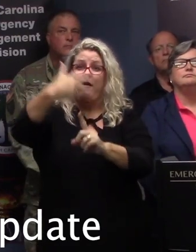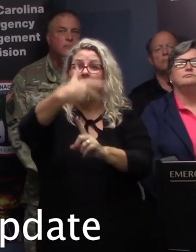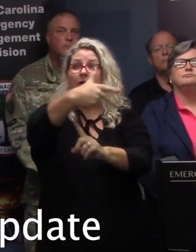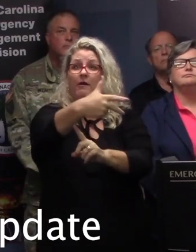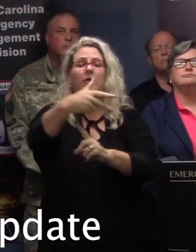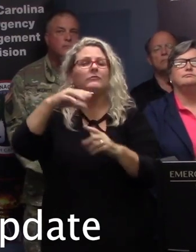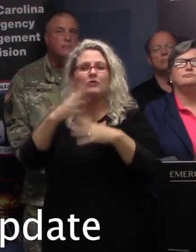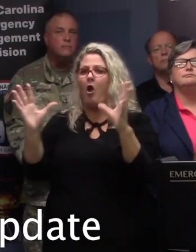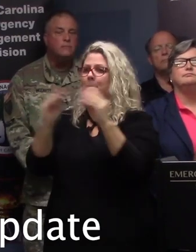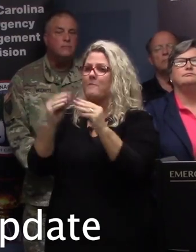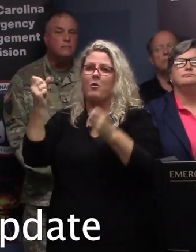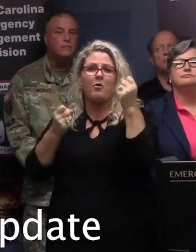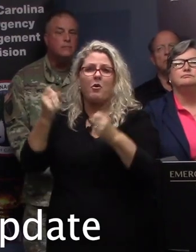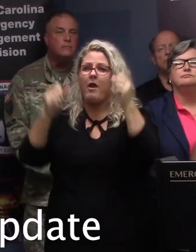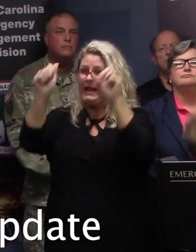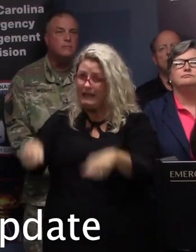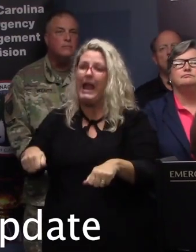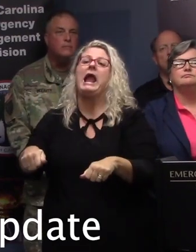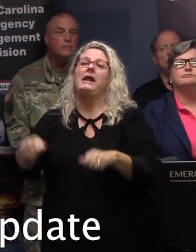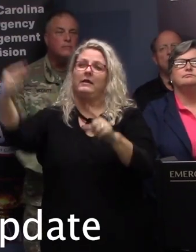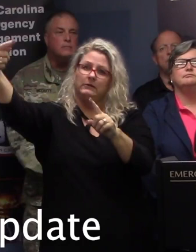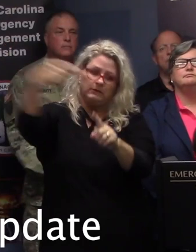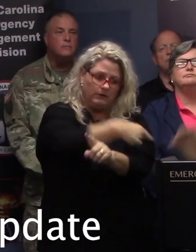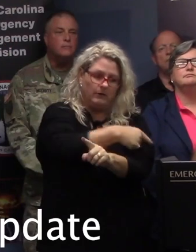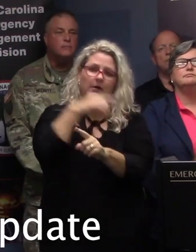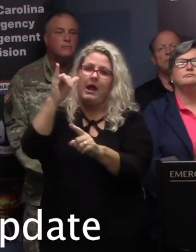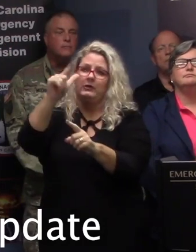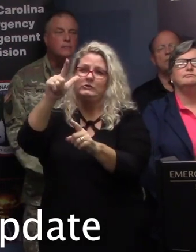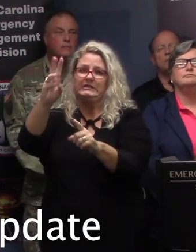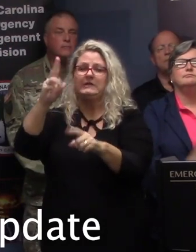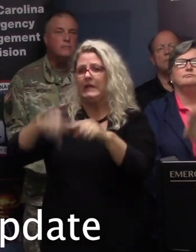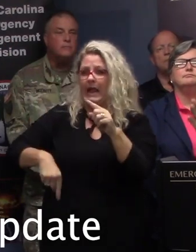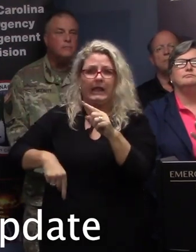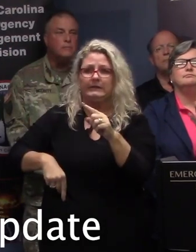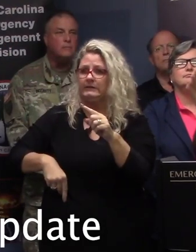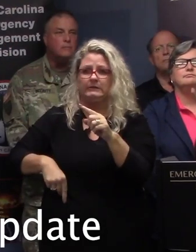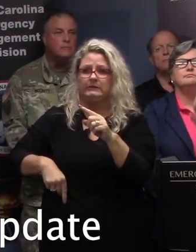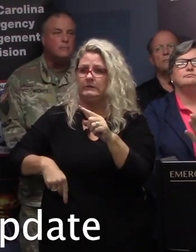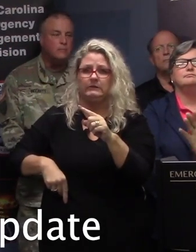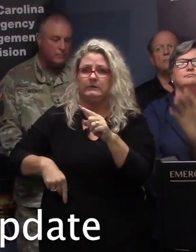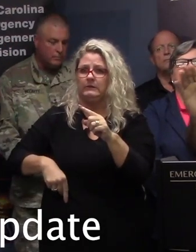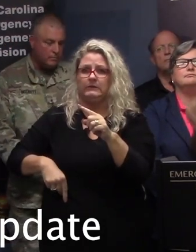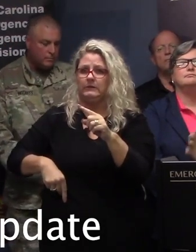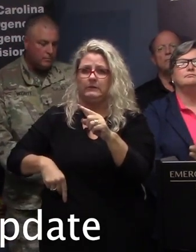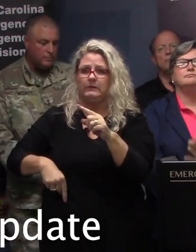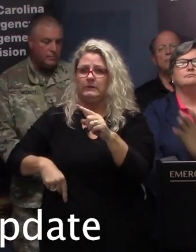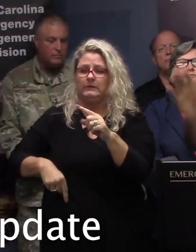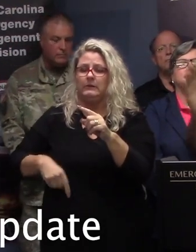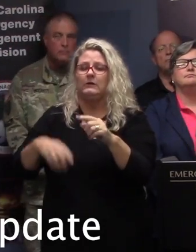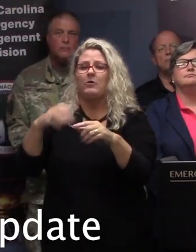to I-26 eastbound because we will be starting the flushing process. So how do we push those vehicles